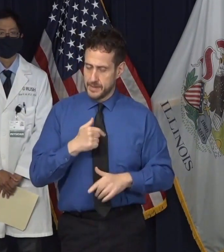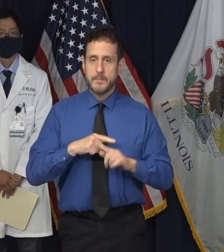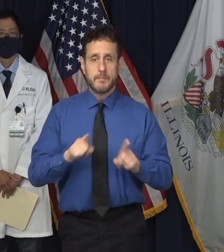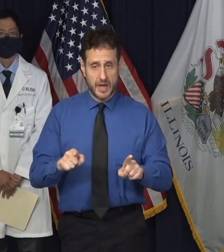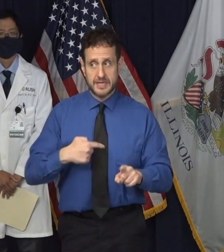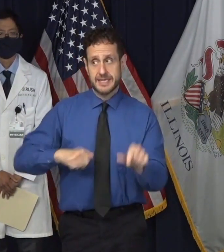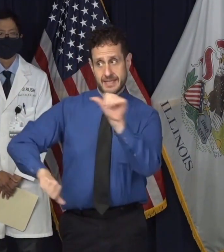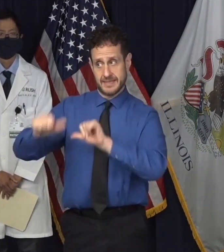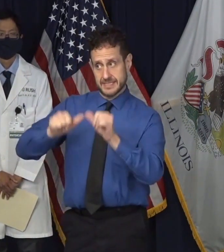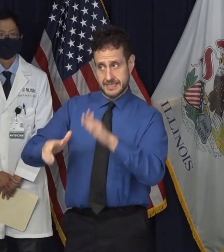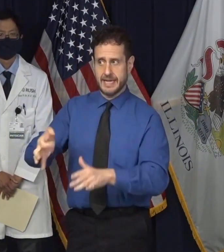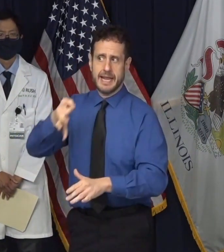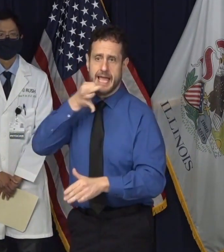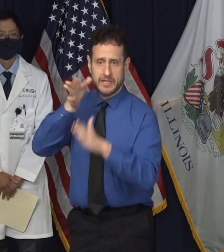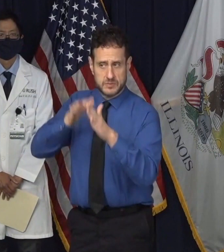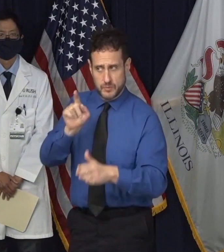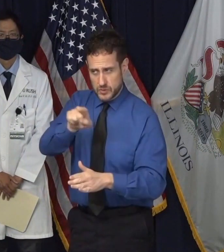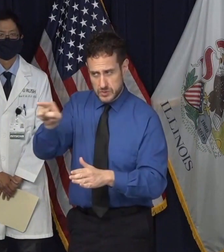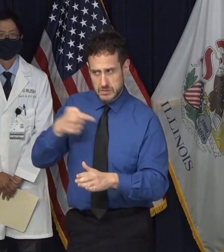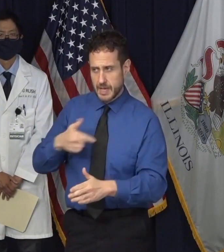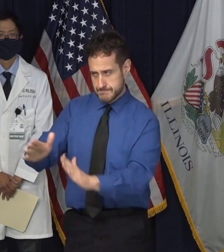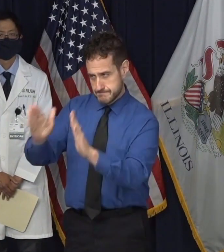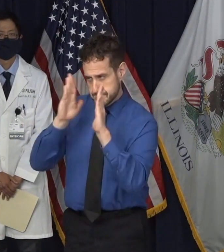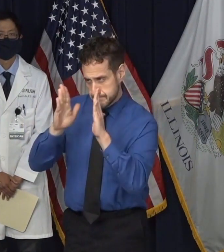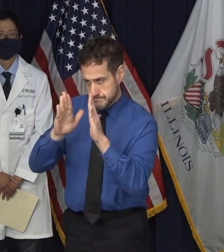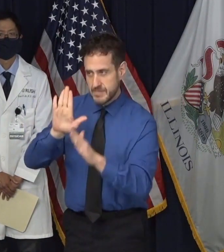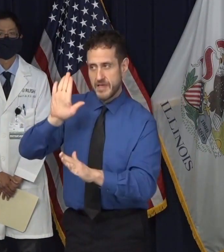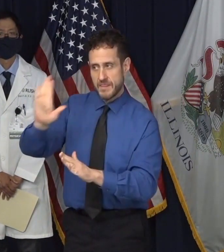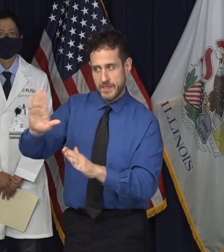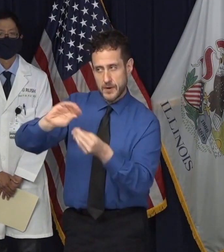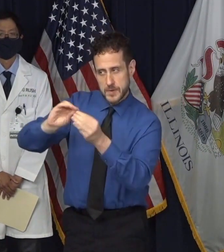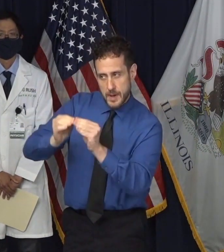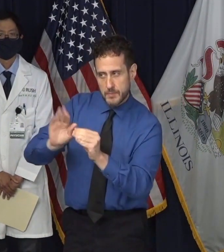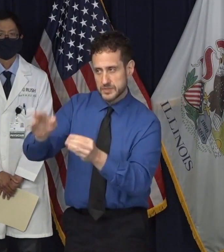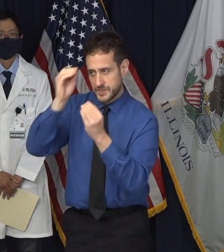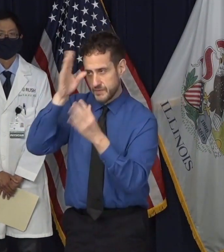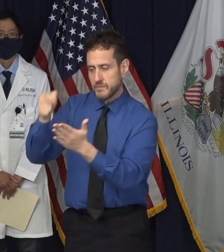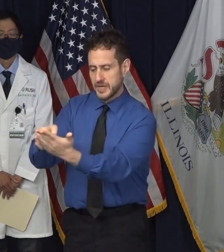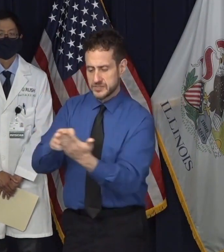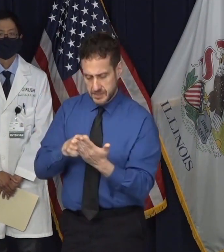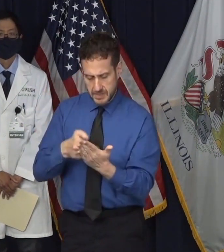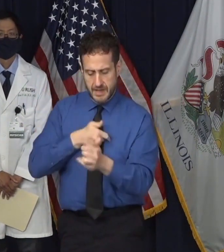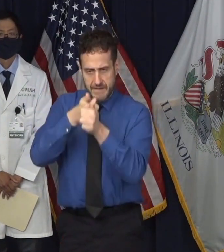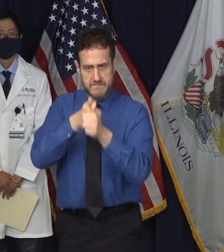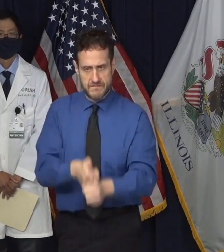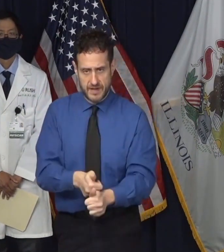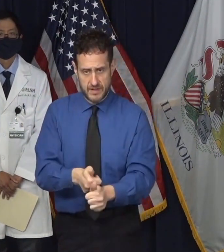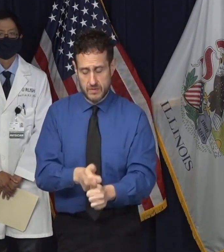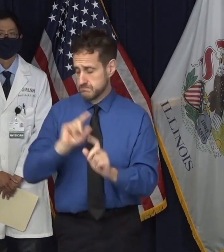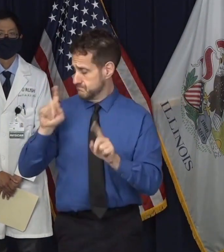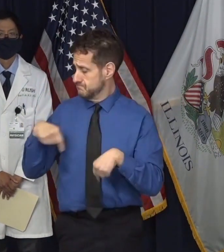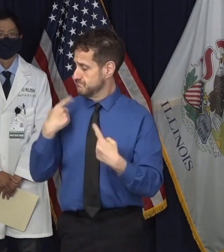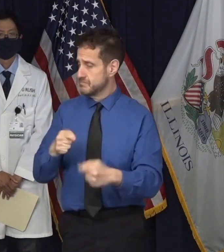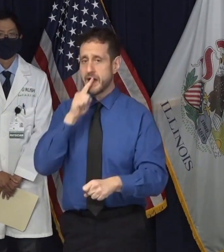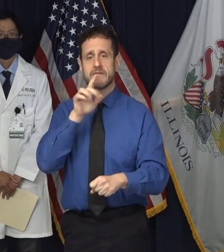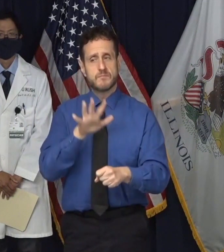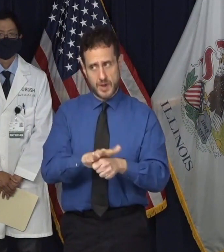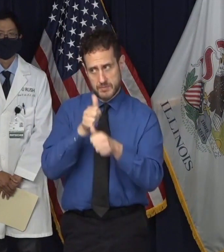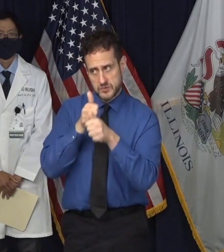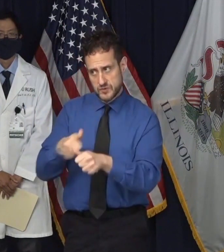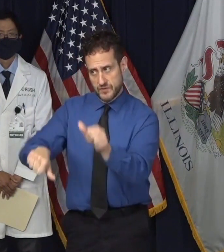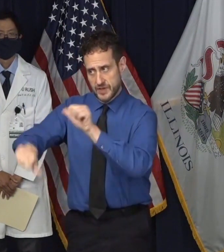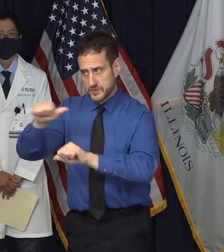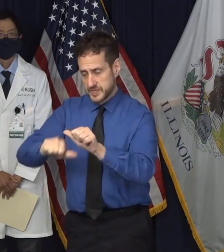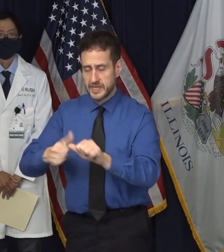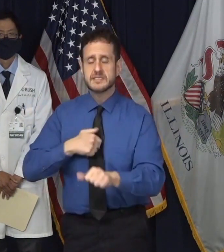to the experts and follow the latest data. I've always promised to do that, and I've always promised to be